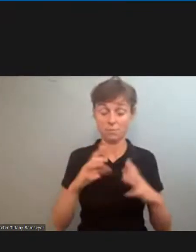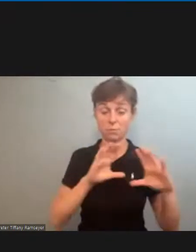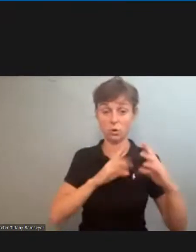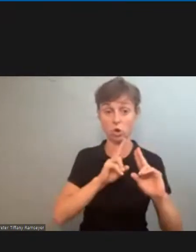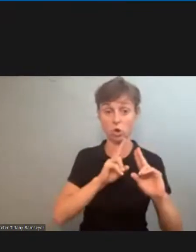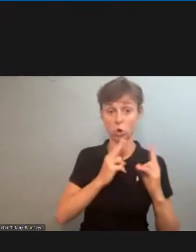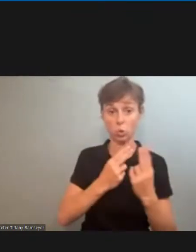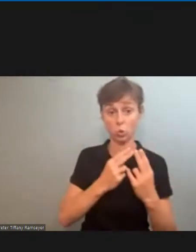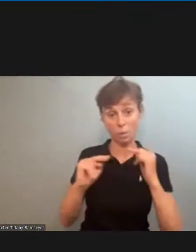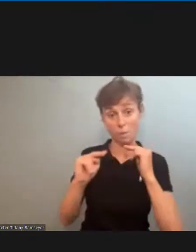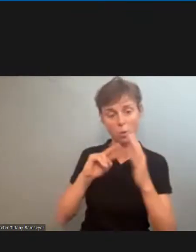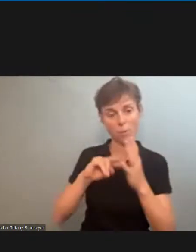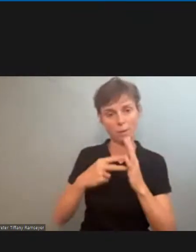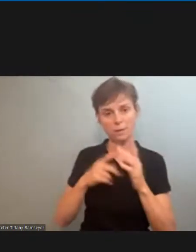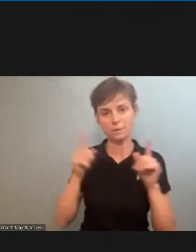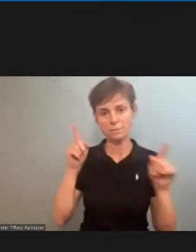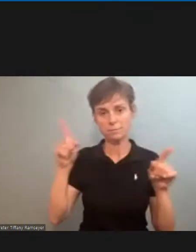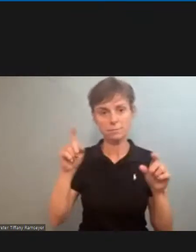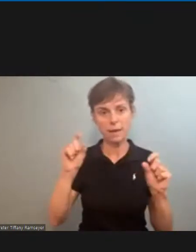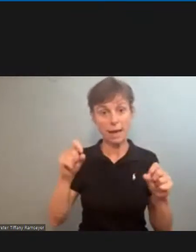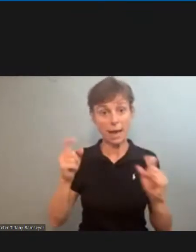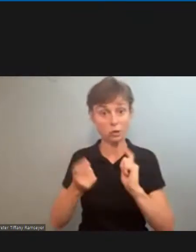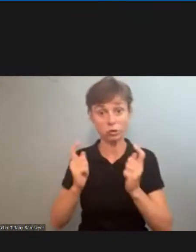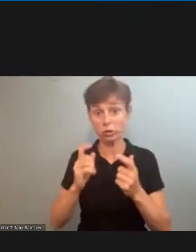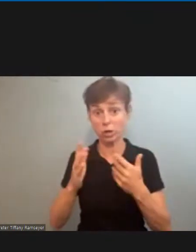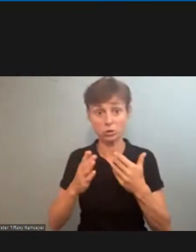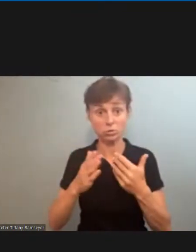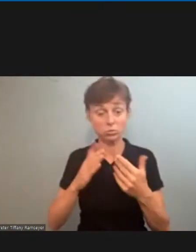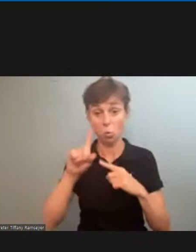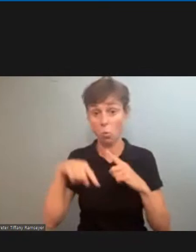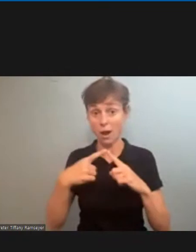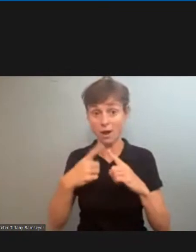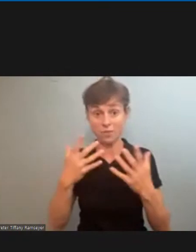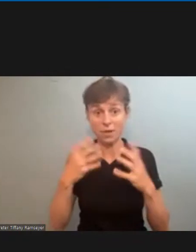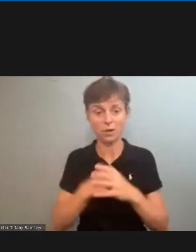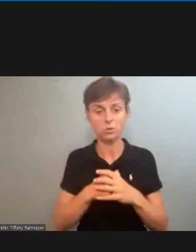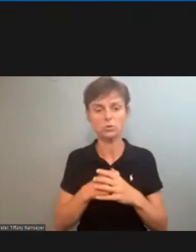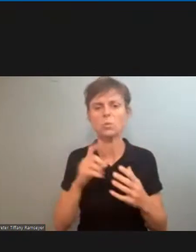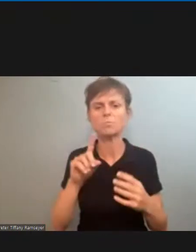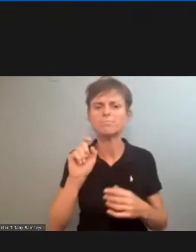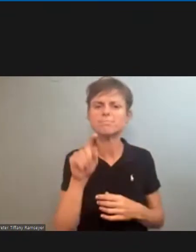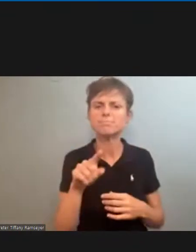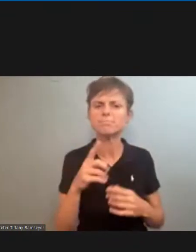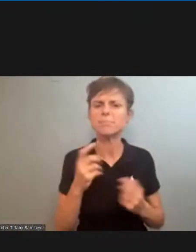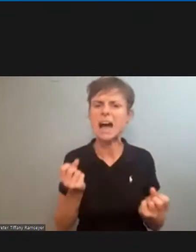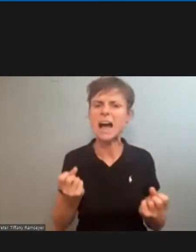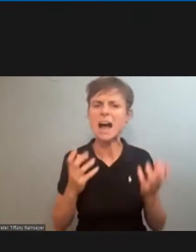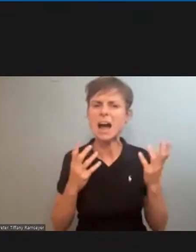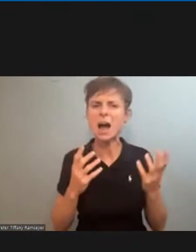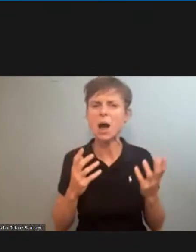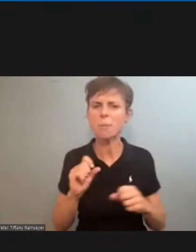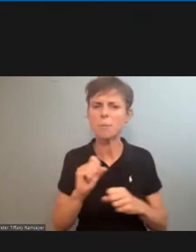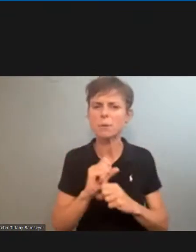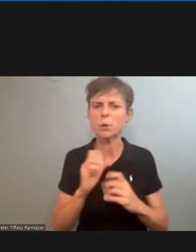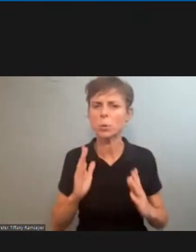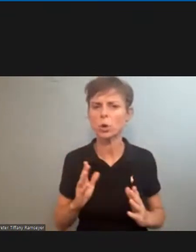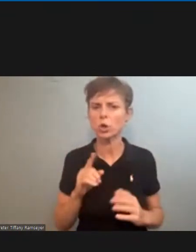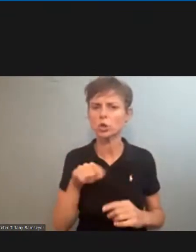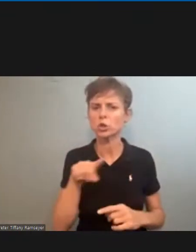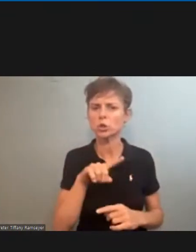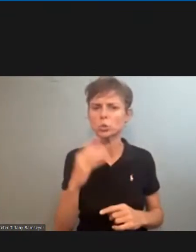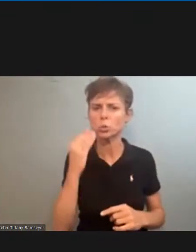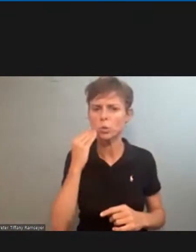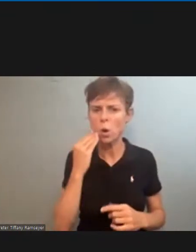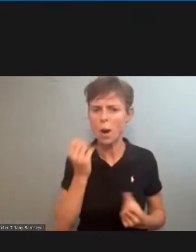so for instance how many how many workers do you know how many family members how many neighbors and friends do you know